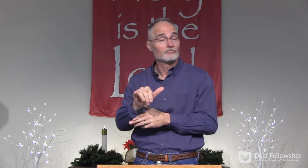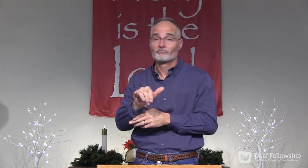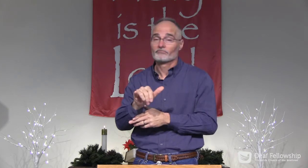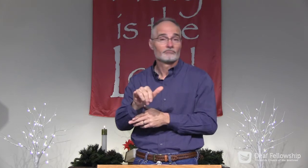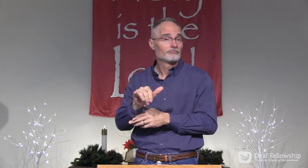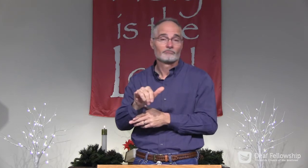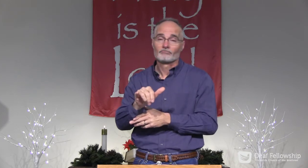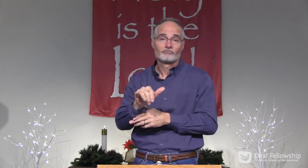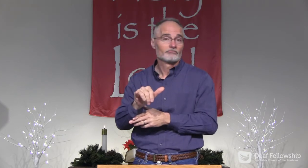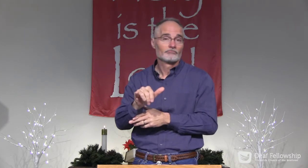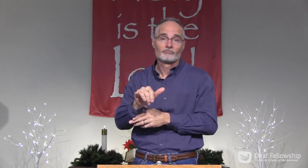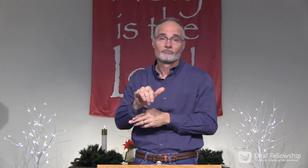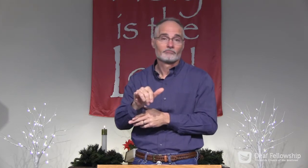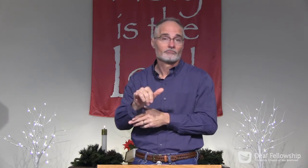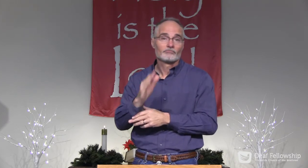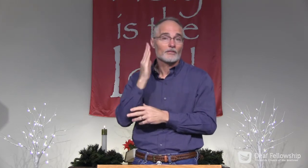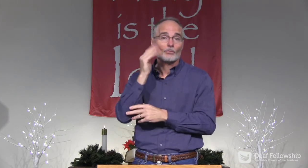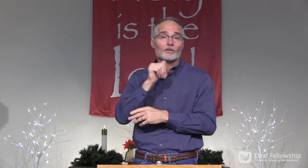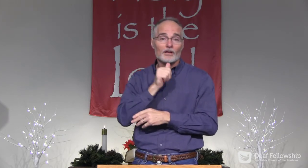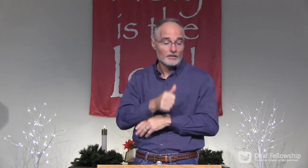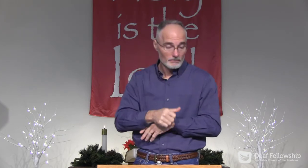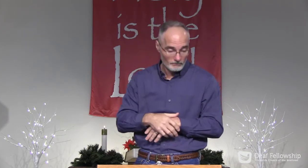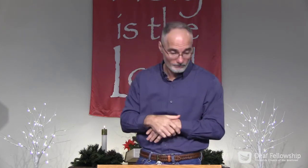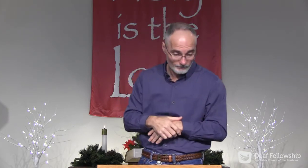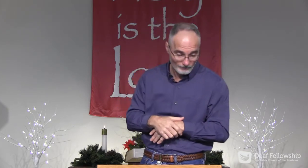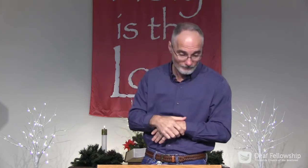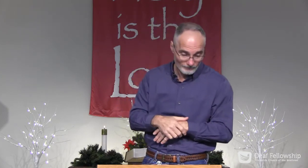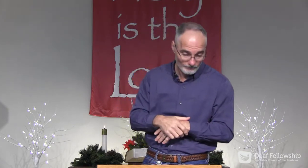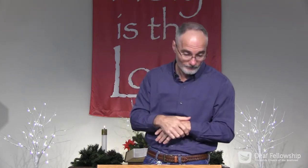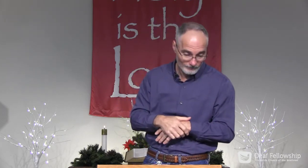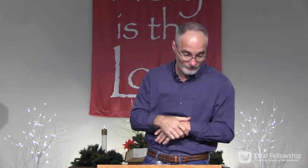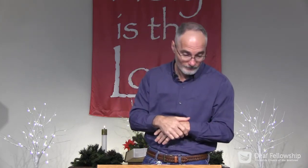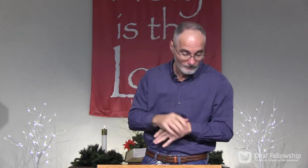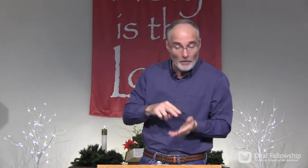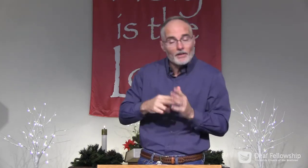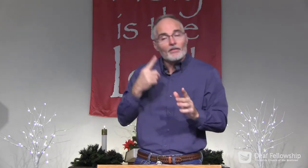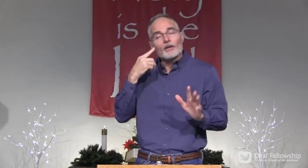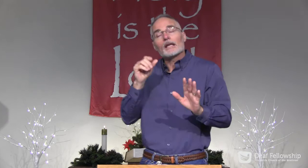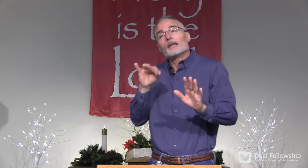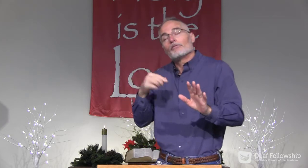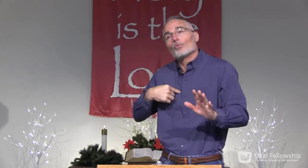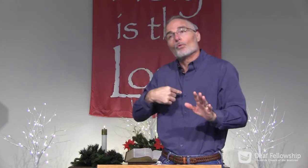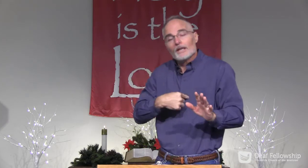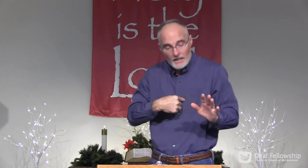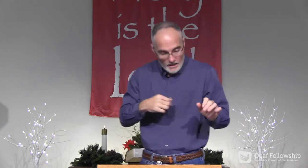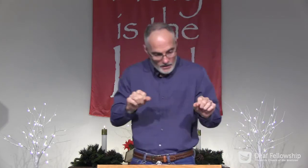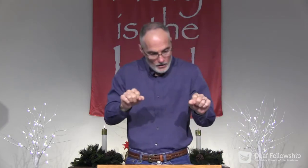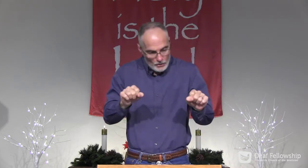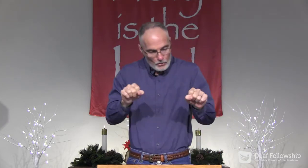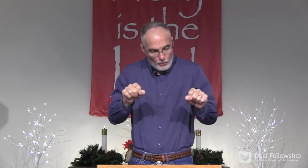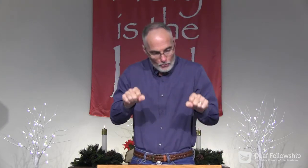will not give true joy. It won't. I mean, think about it.